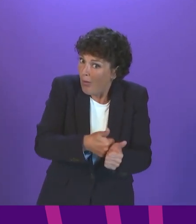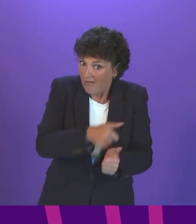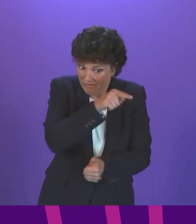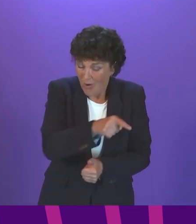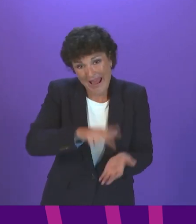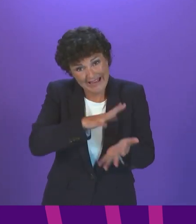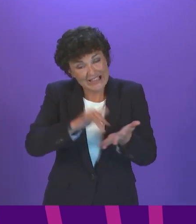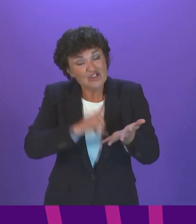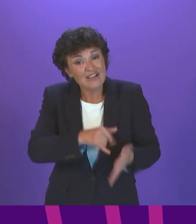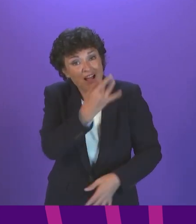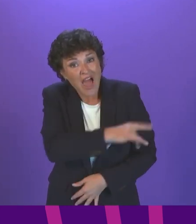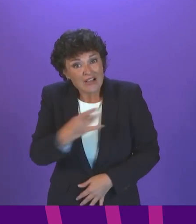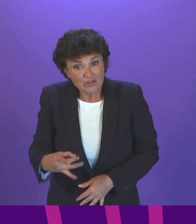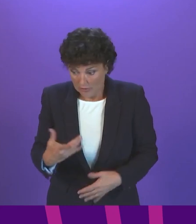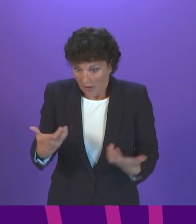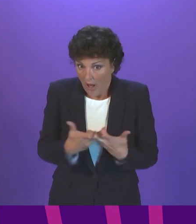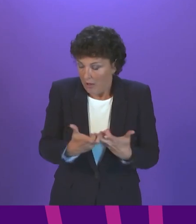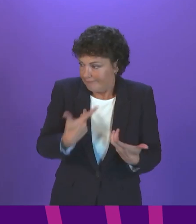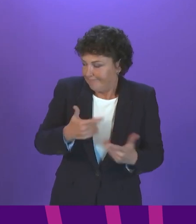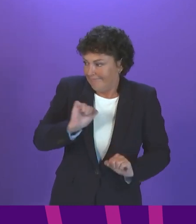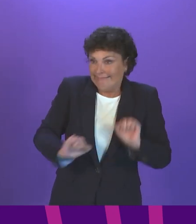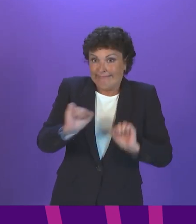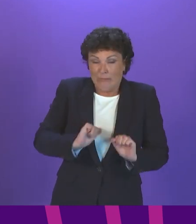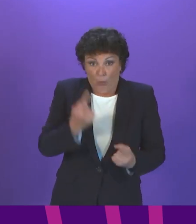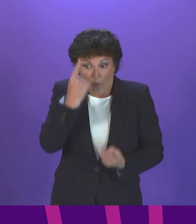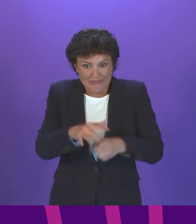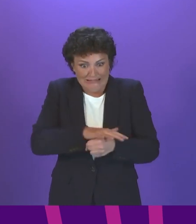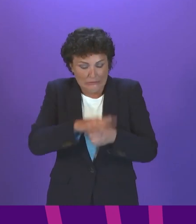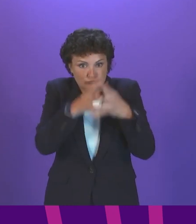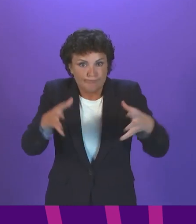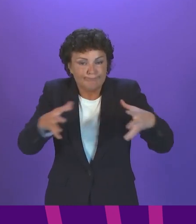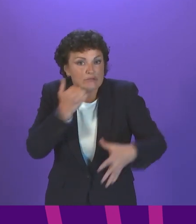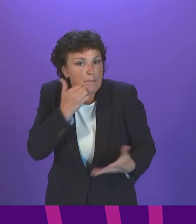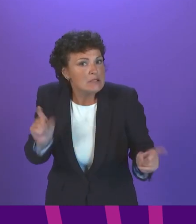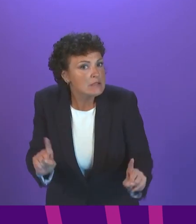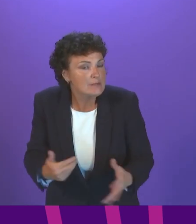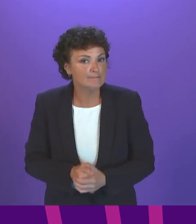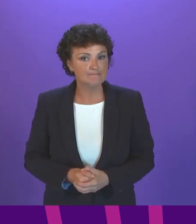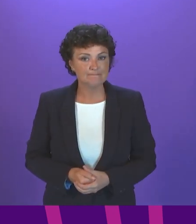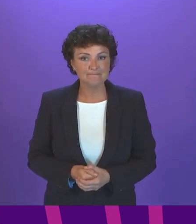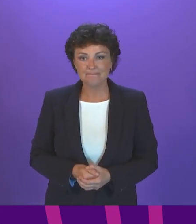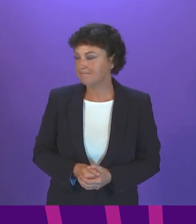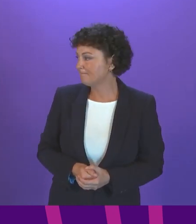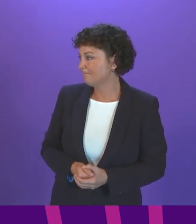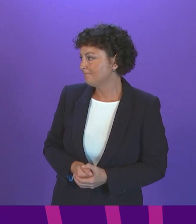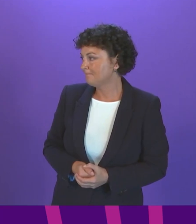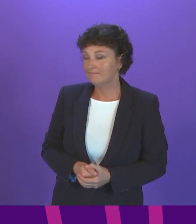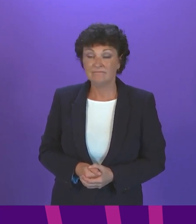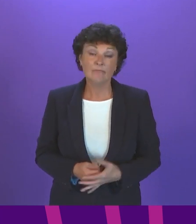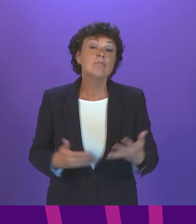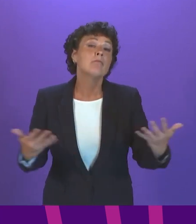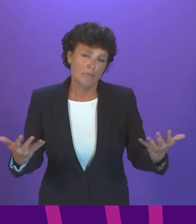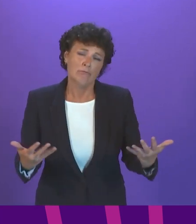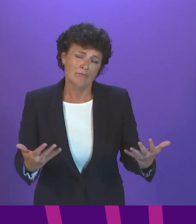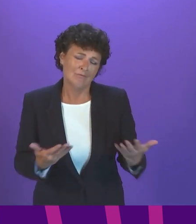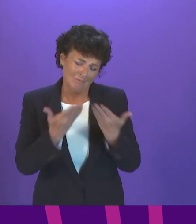provide to NHS Laniardshire to respond to the immediate and worrying situation locally? First Minister. Well, obviously we